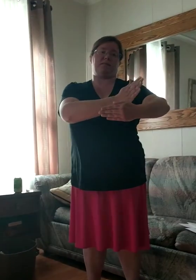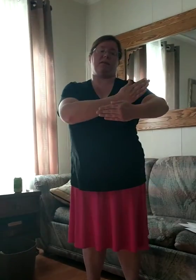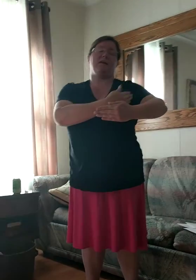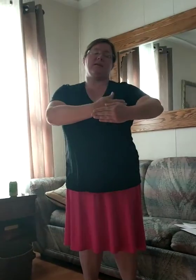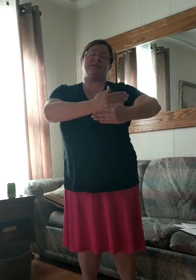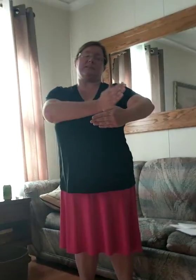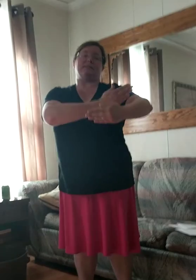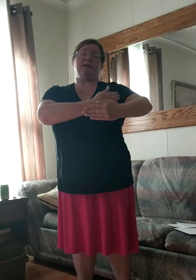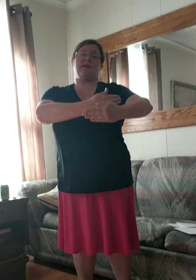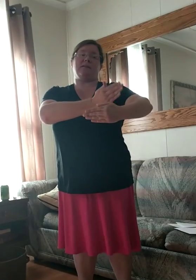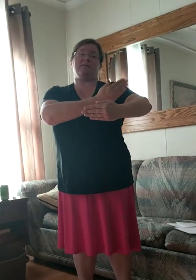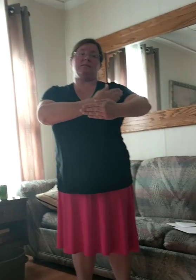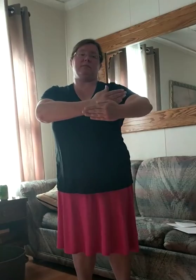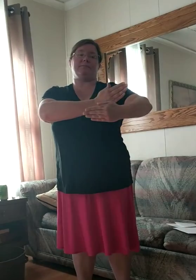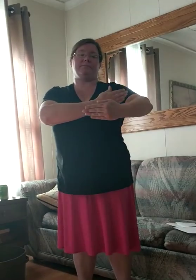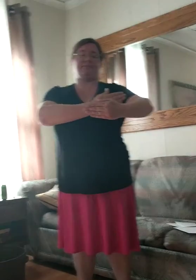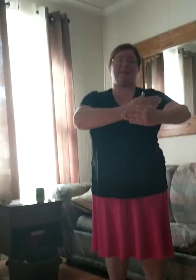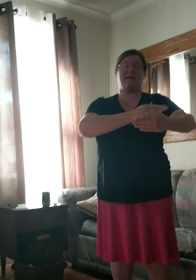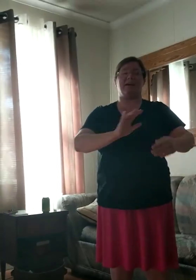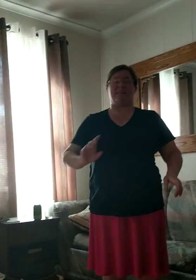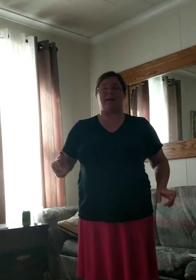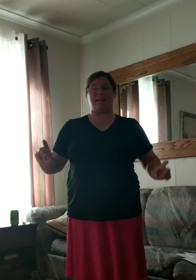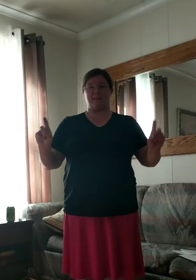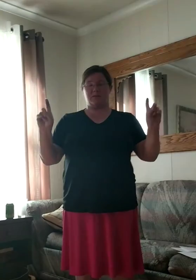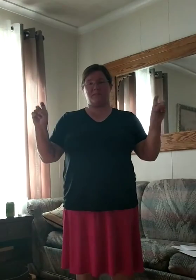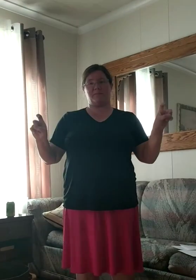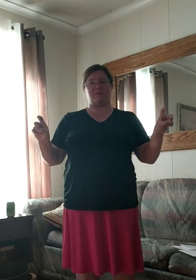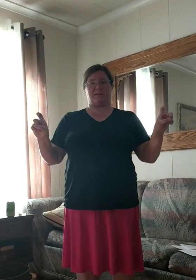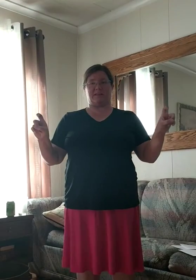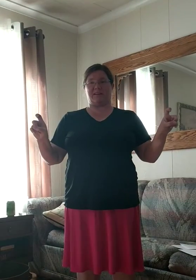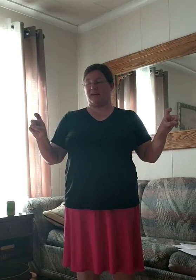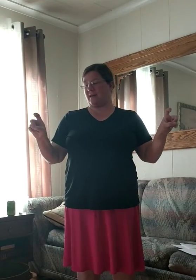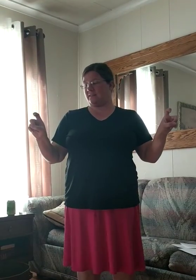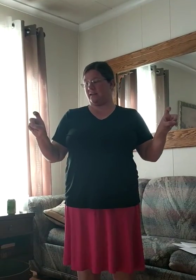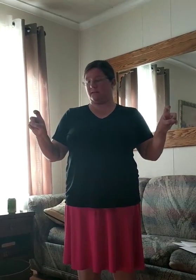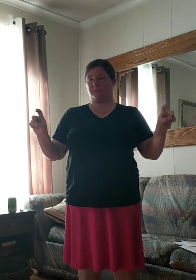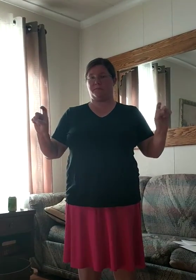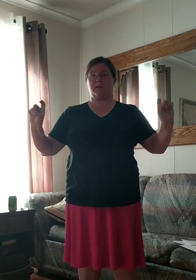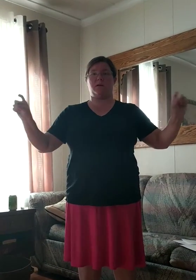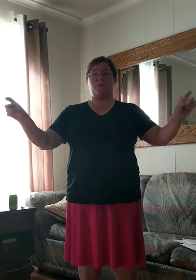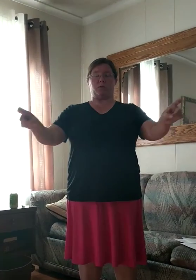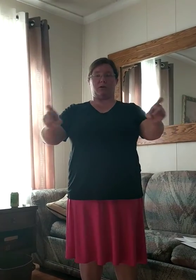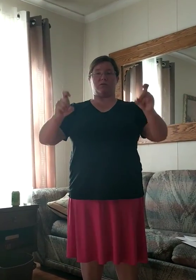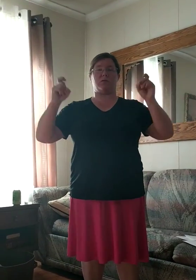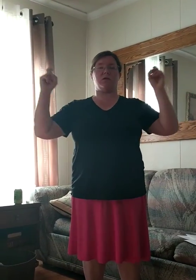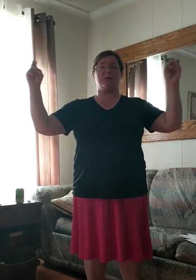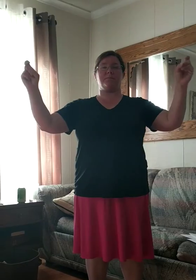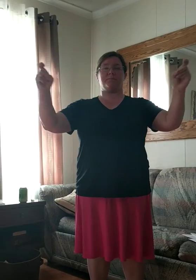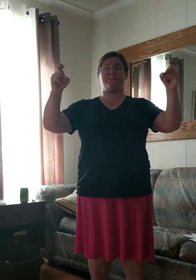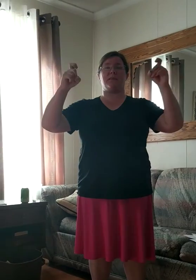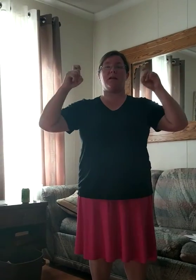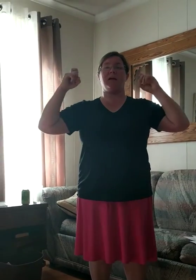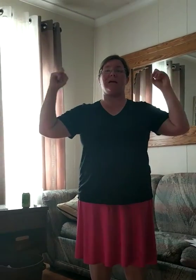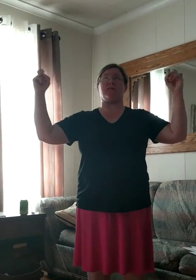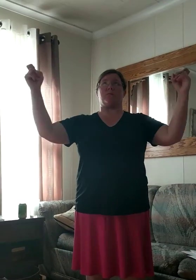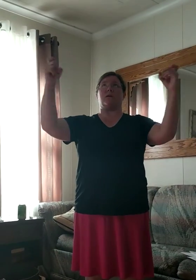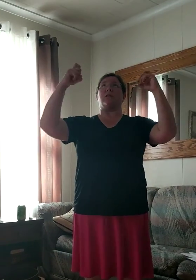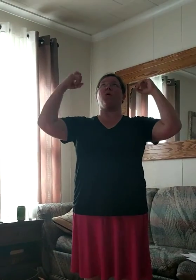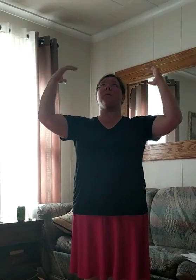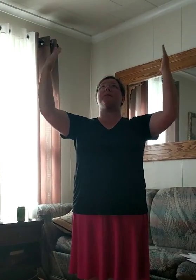Just sing. And then hallelujah. We're to take X hands. We're going to circle them. And then we're going to go up to